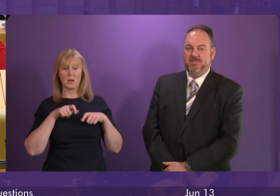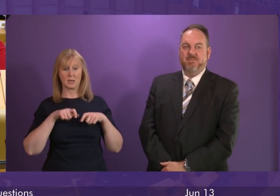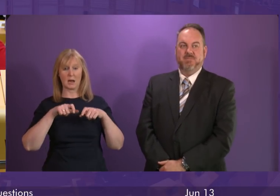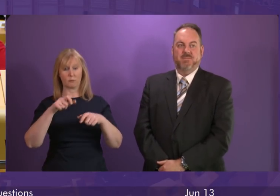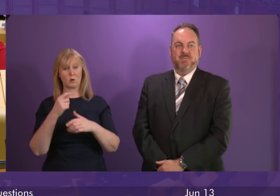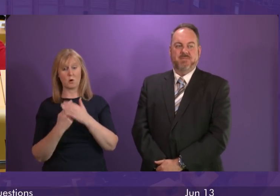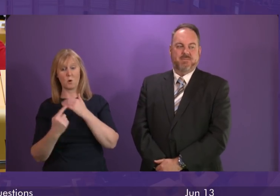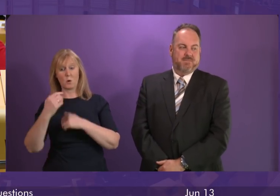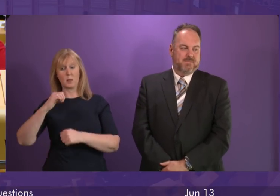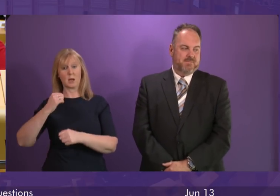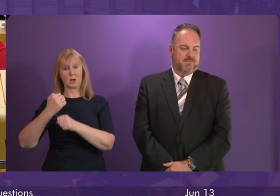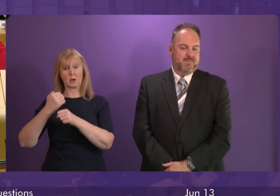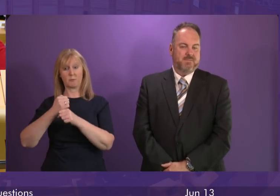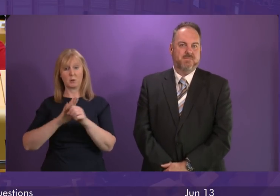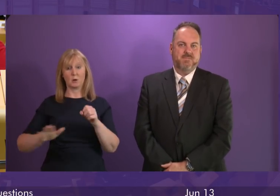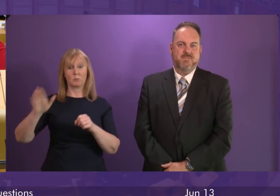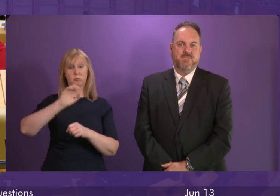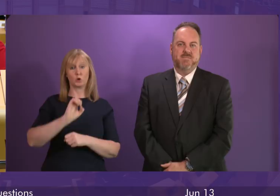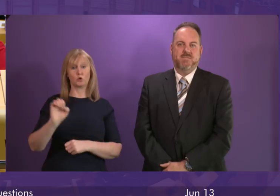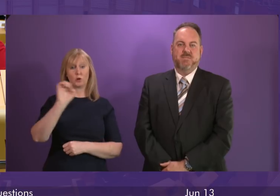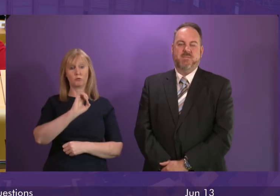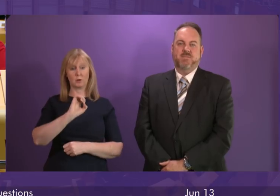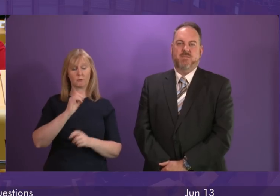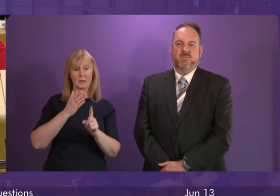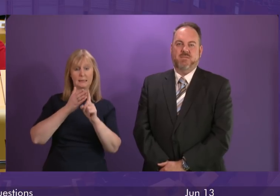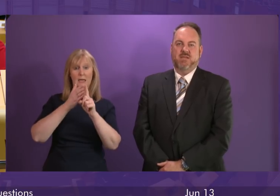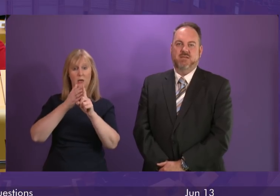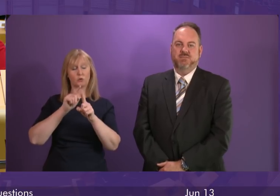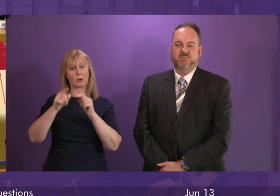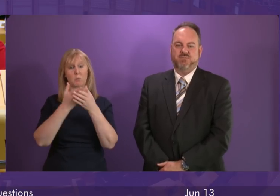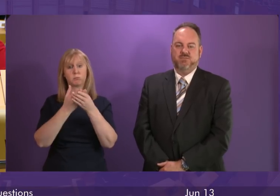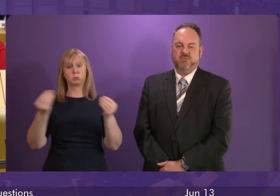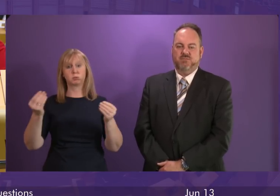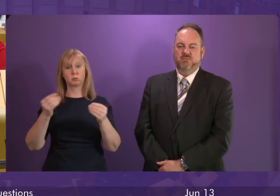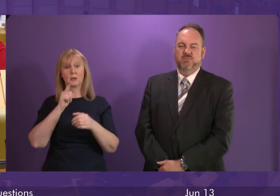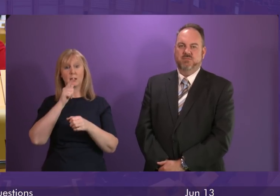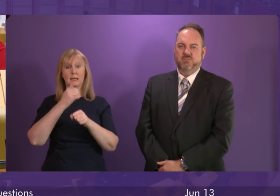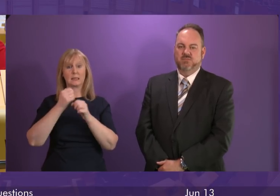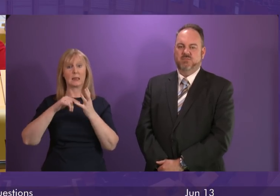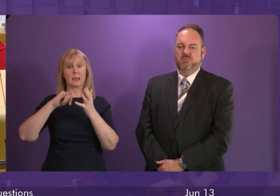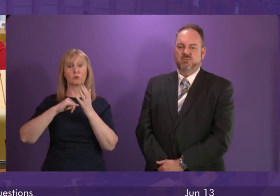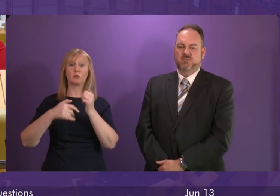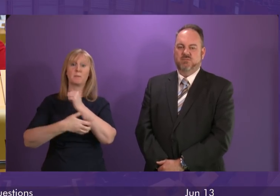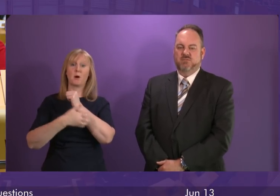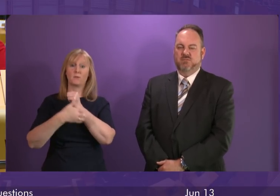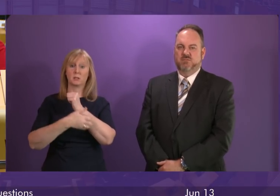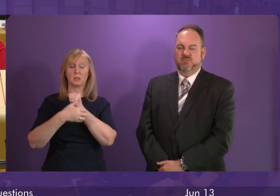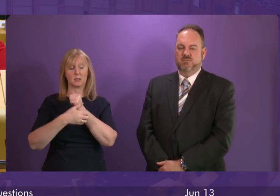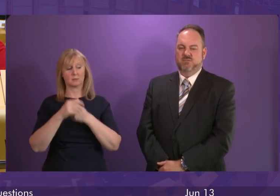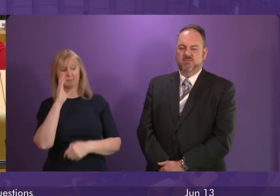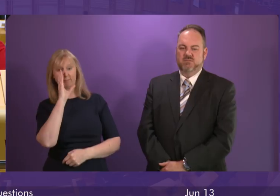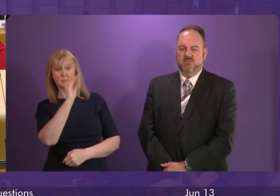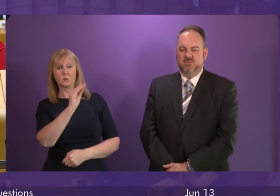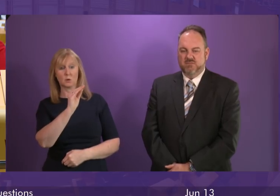only governments across Europe setting targets to eradicate fuel poverty. But let me say to Richard Leonard, the regulation of